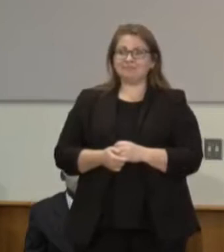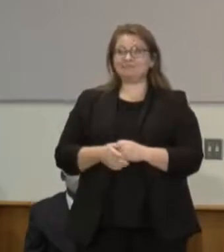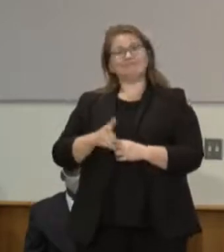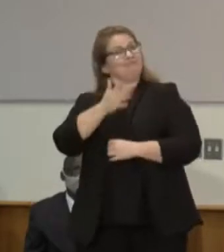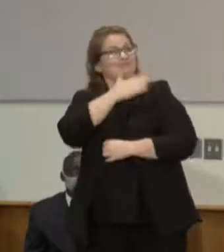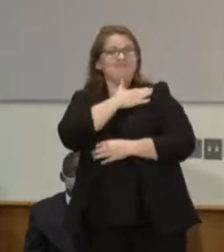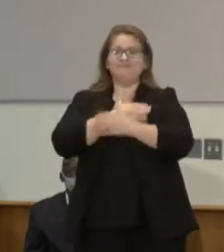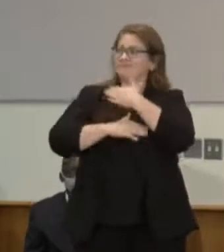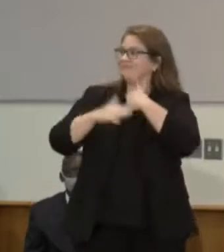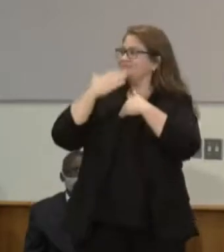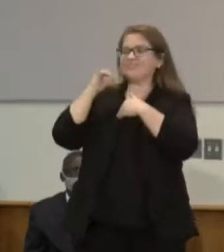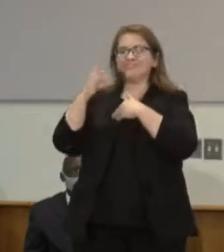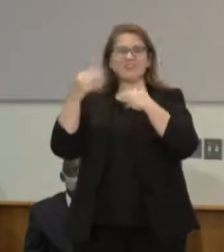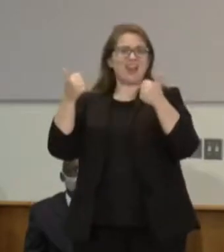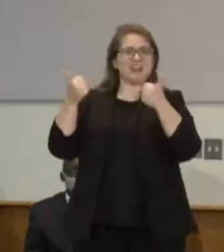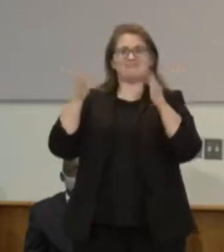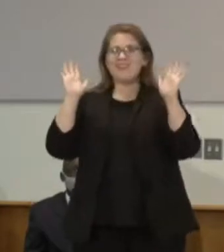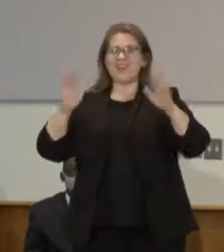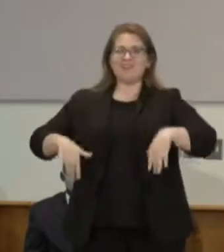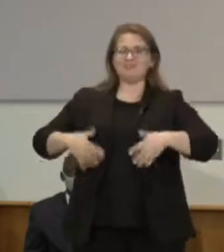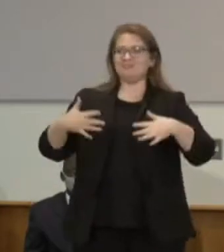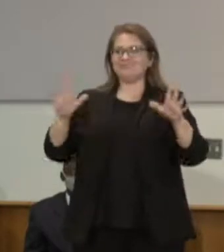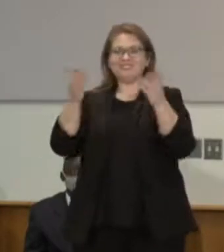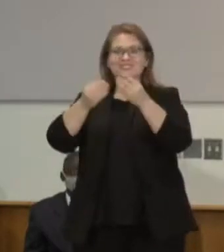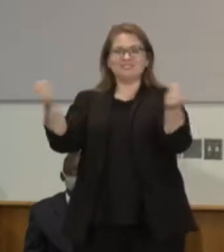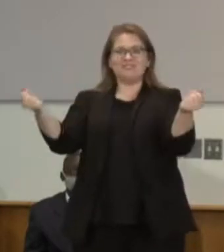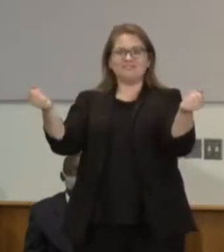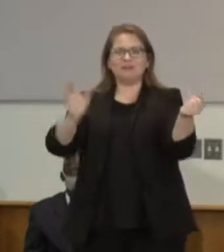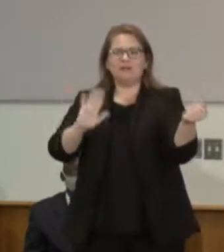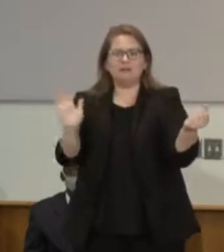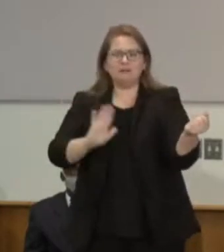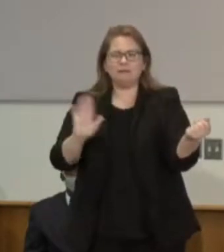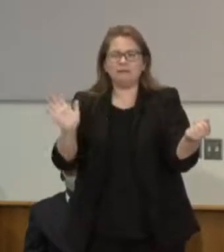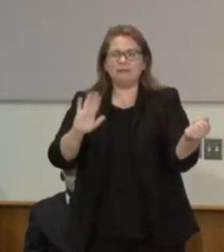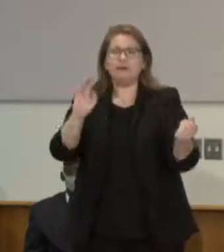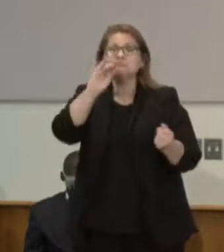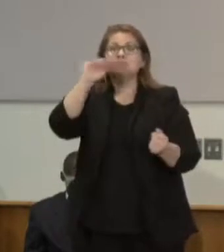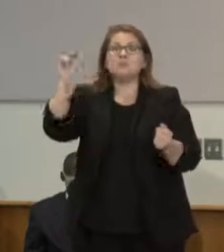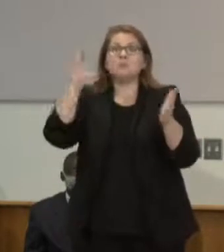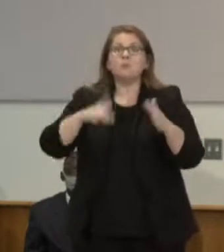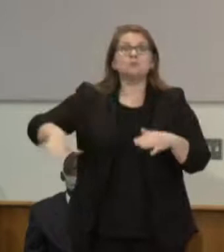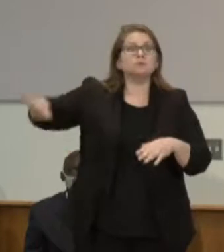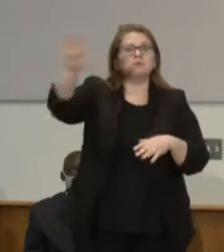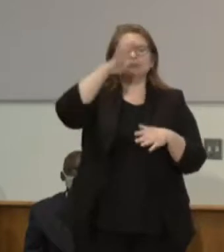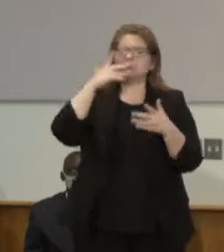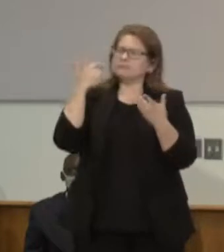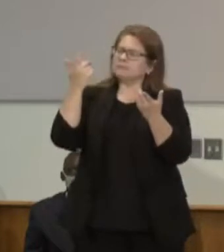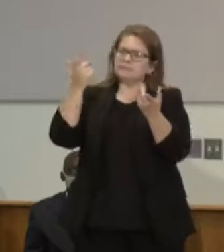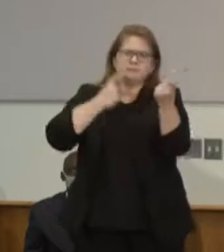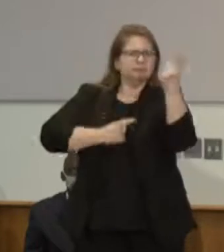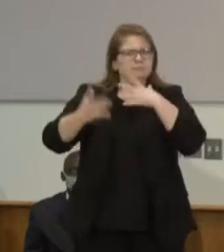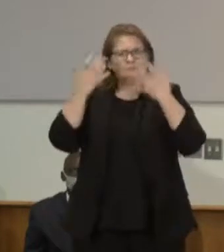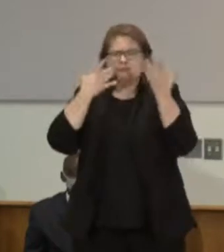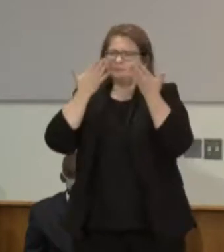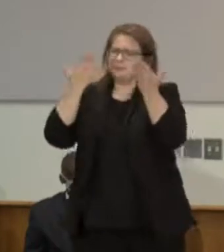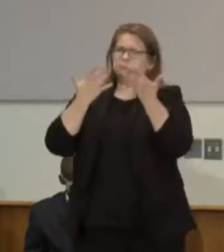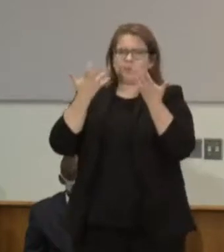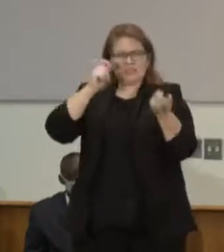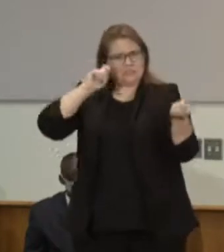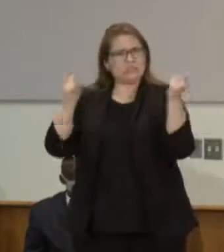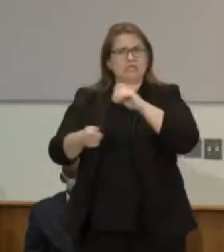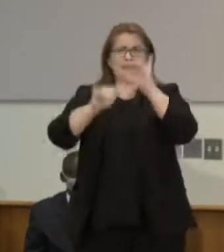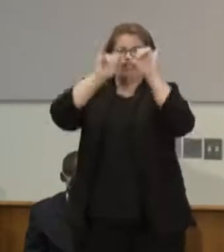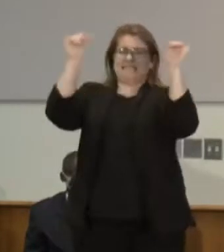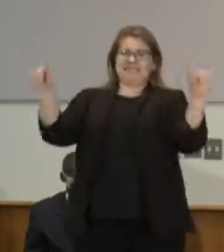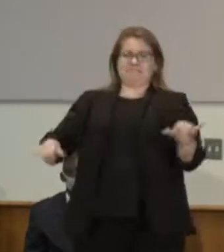we've done something. Minnesotans are asking us to be big and bold and make systemic change. And we are ready to do that in the